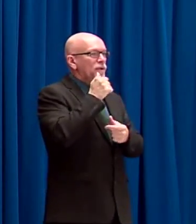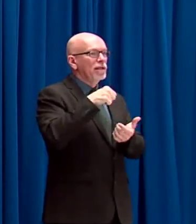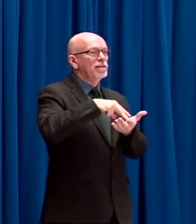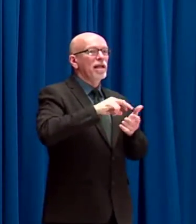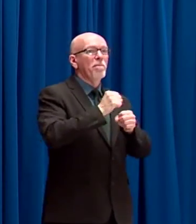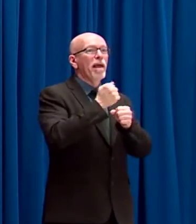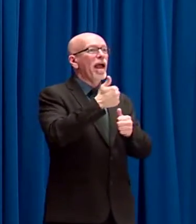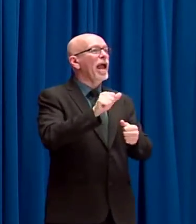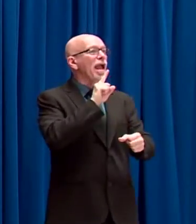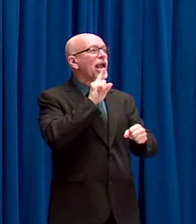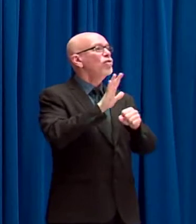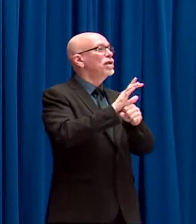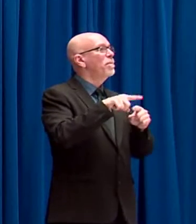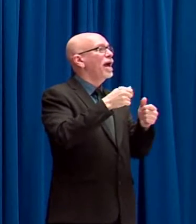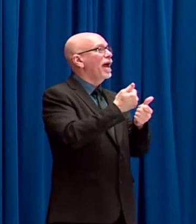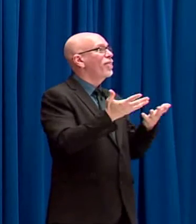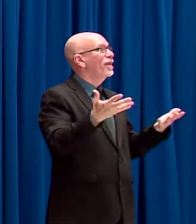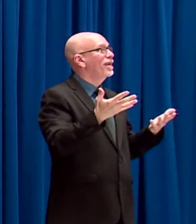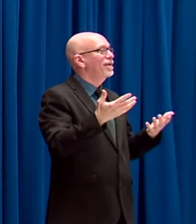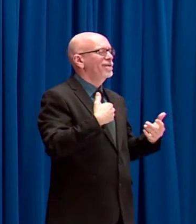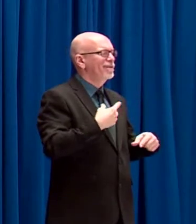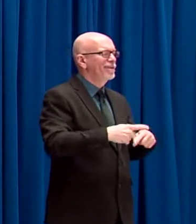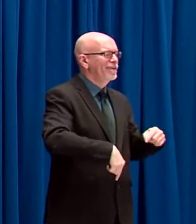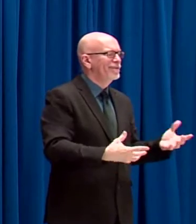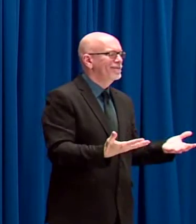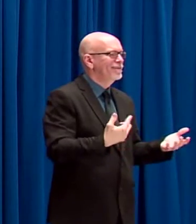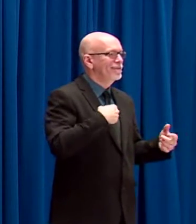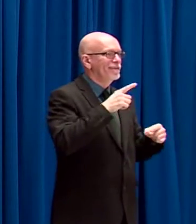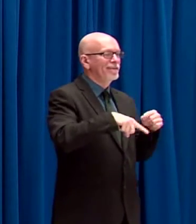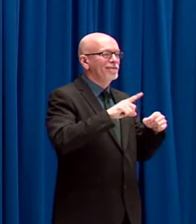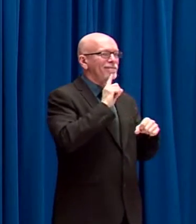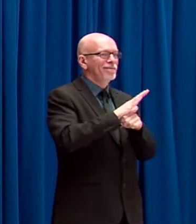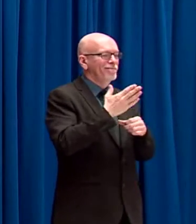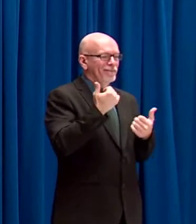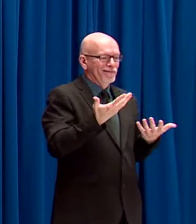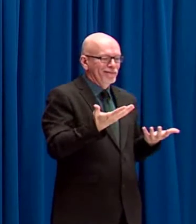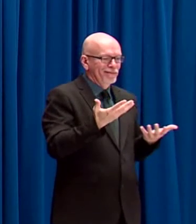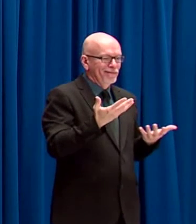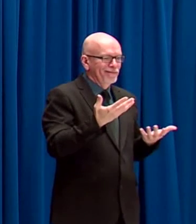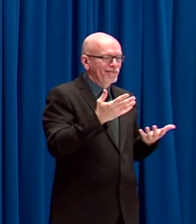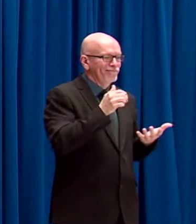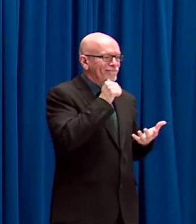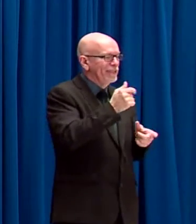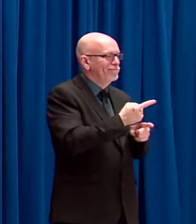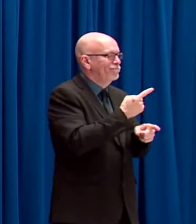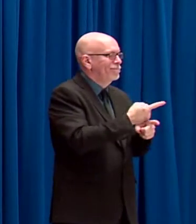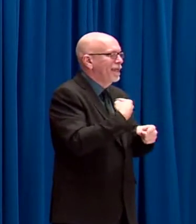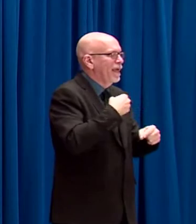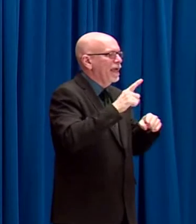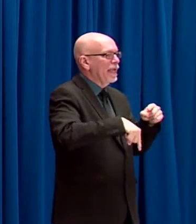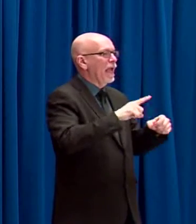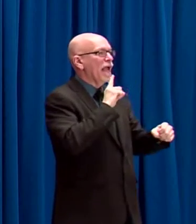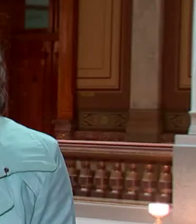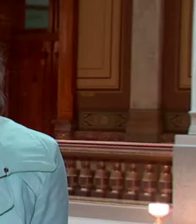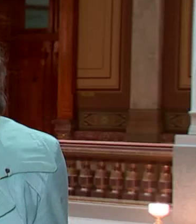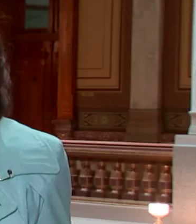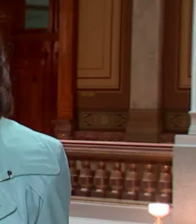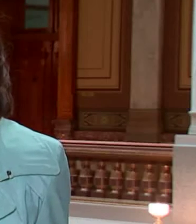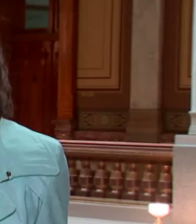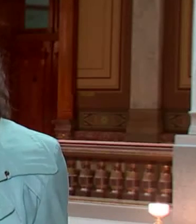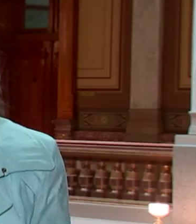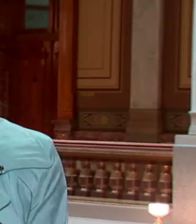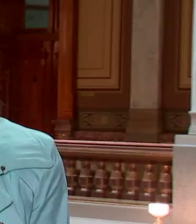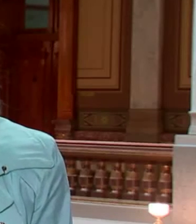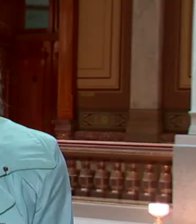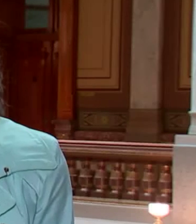here and make any guarantees about anything over the course of the next several months would not be a sane individual, so I'm not going to make any guarantees today. All